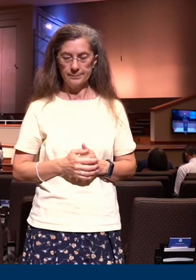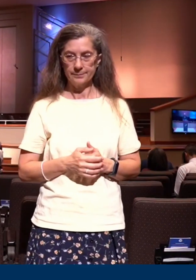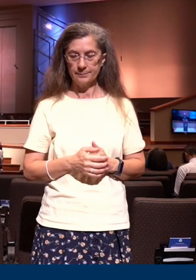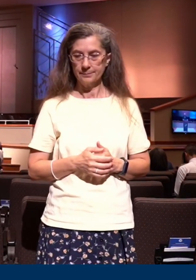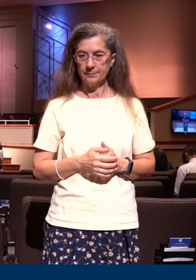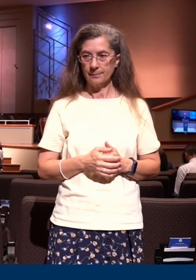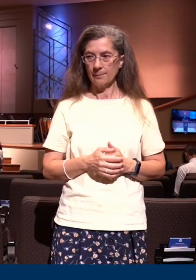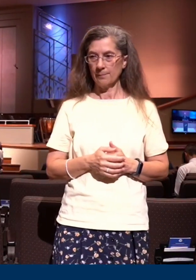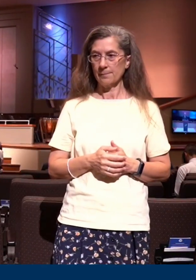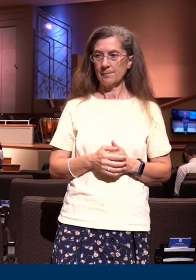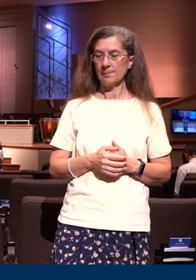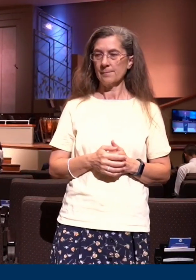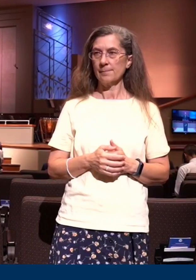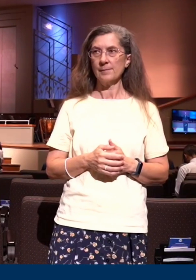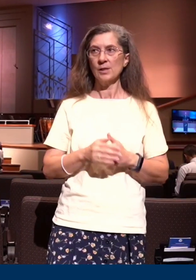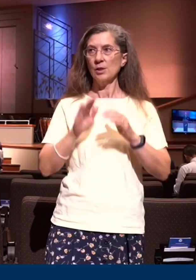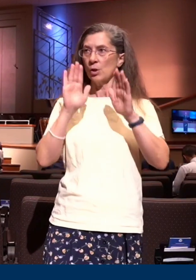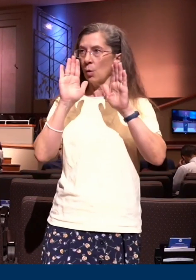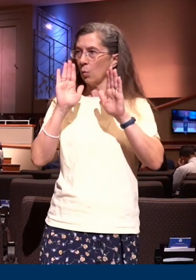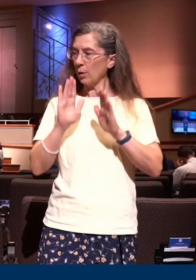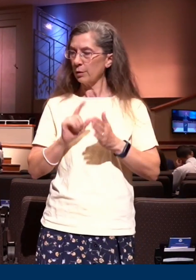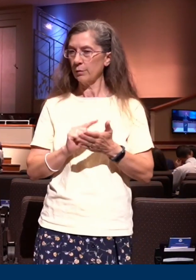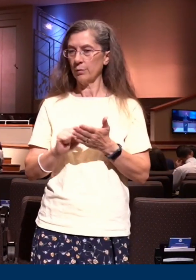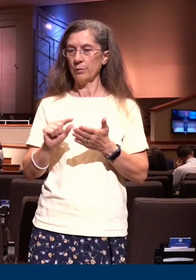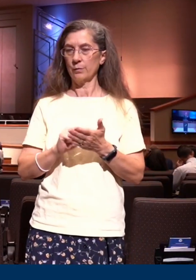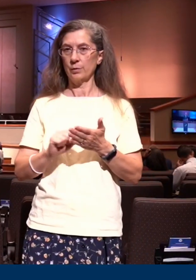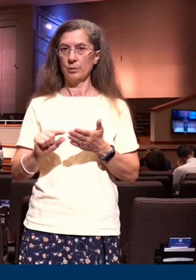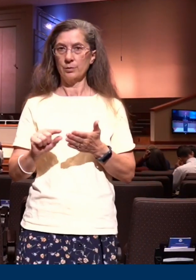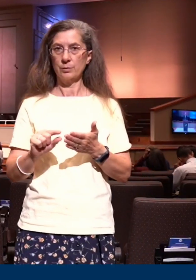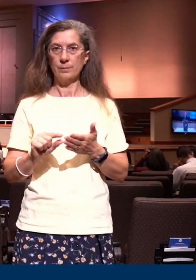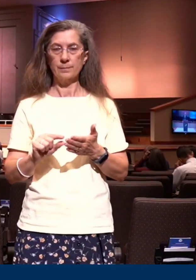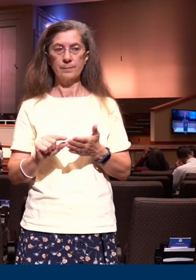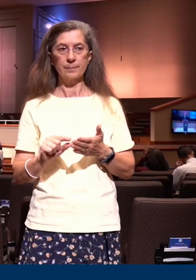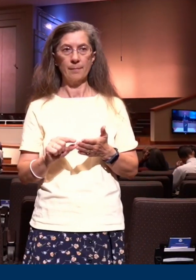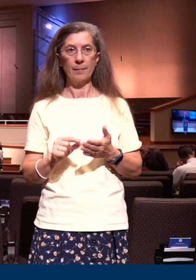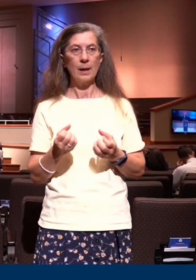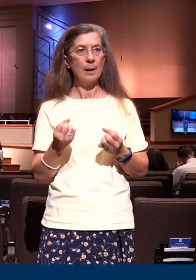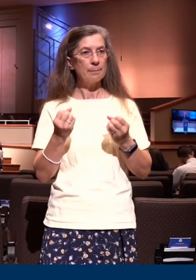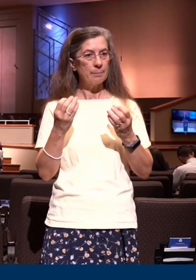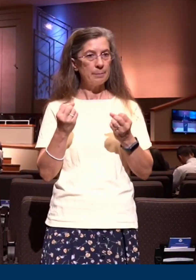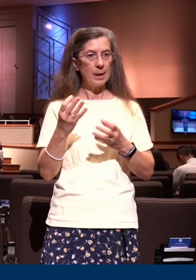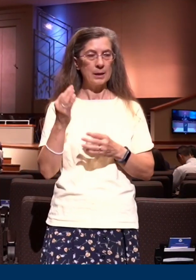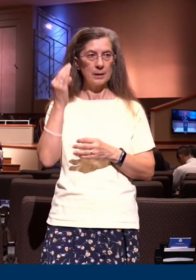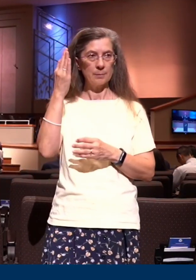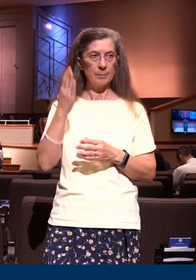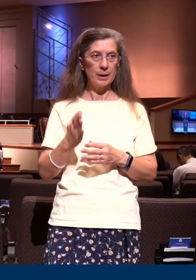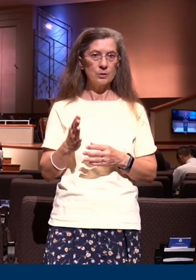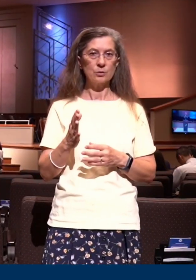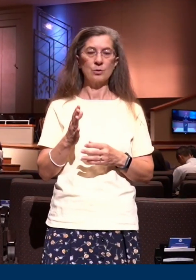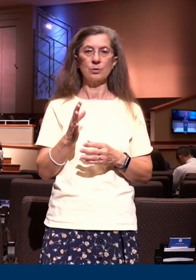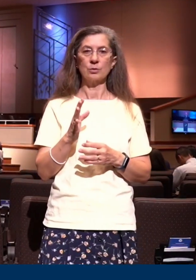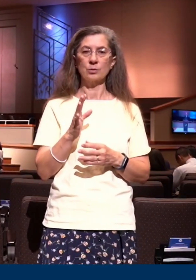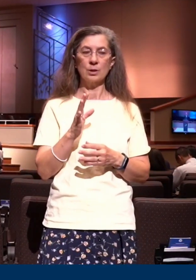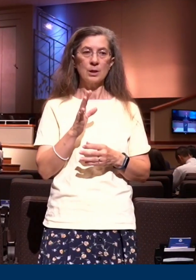one of the great verses in all the Bible many many preachers would tell you this is the gospel in a nutshell here